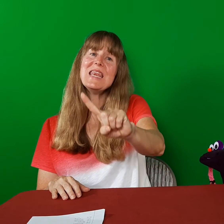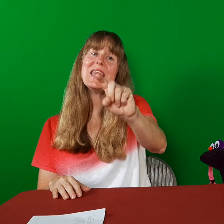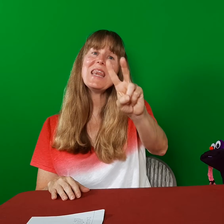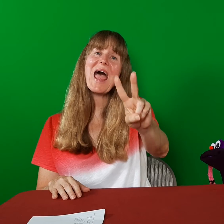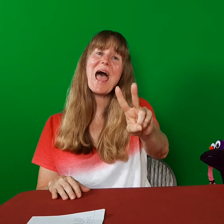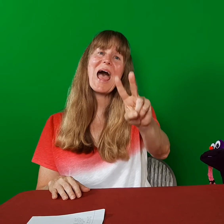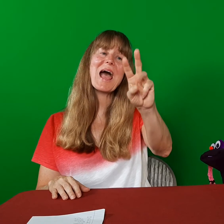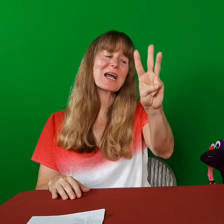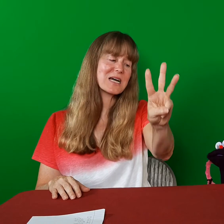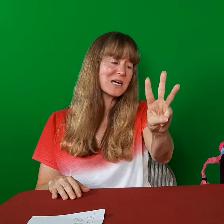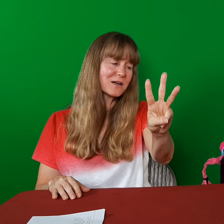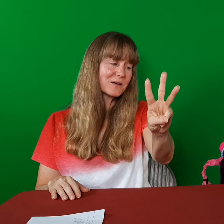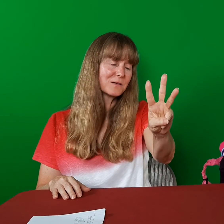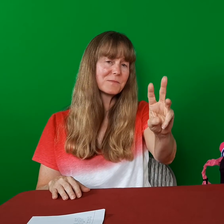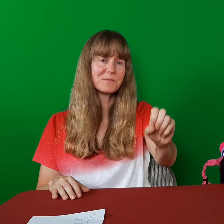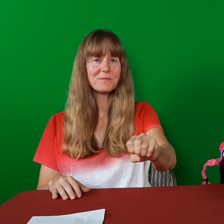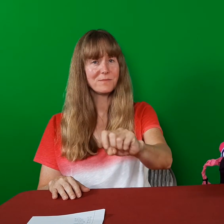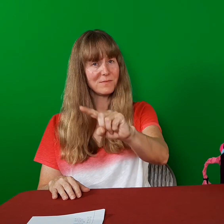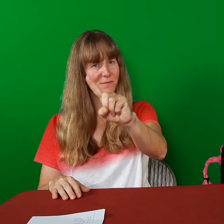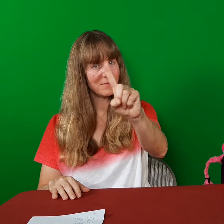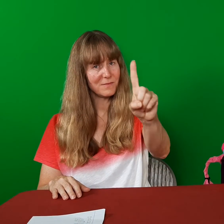Neck. Neck.